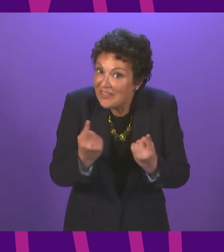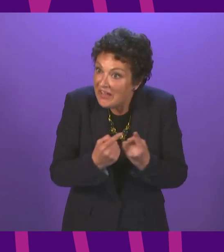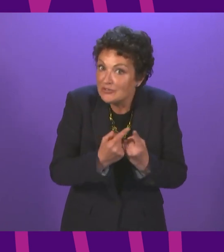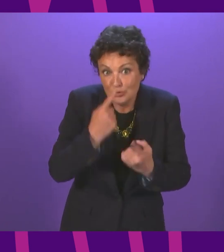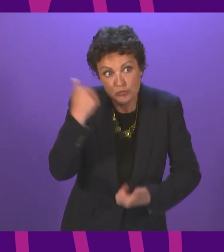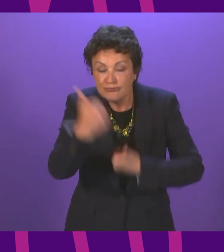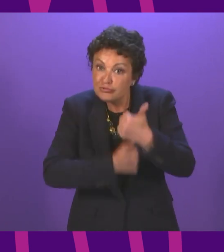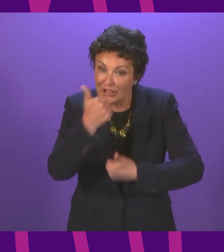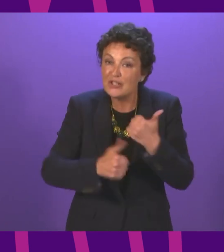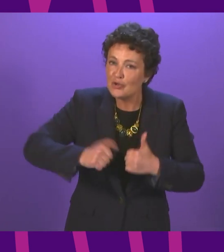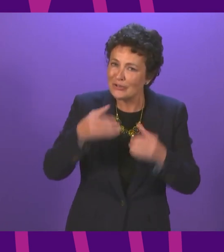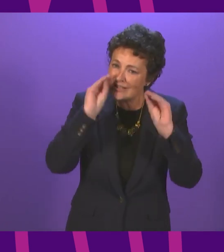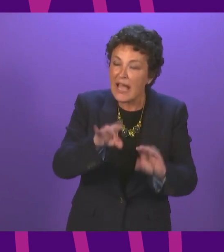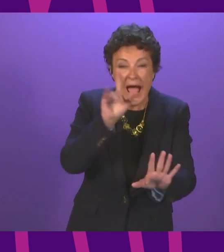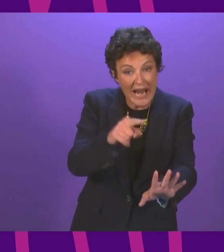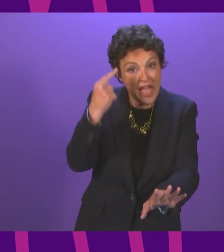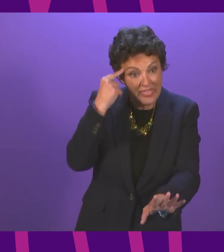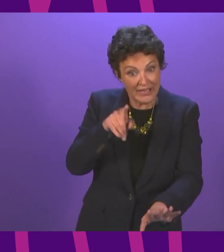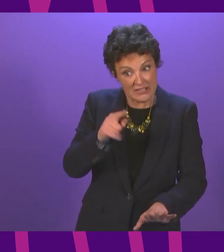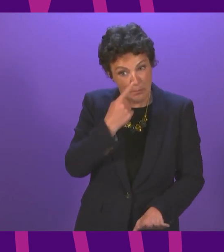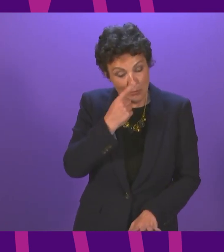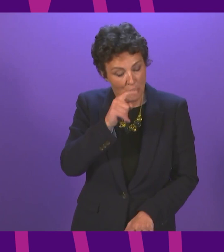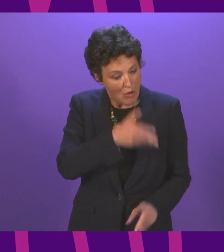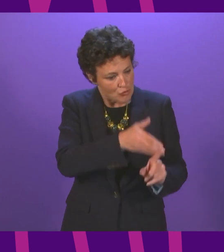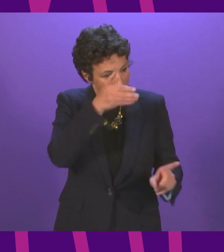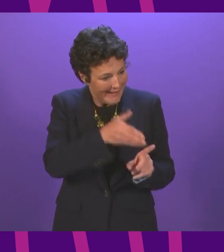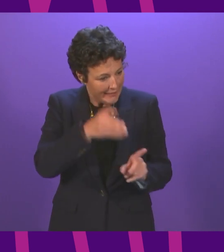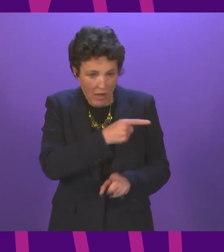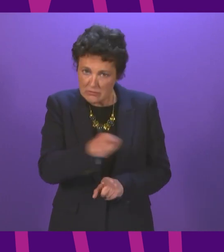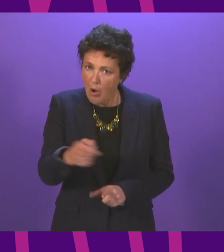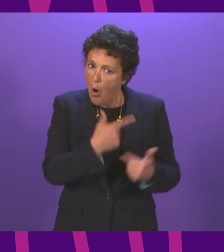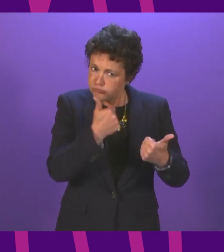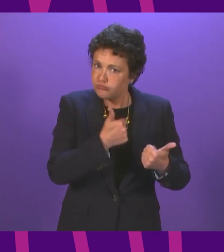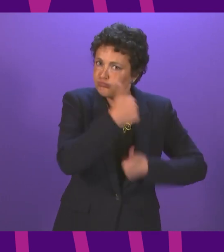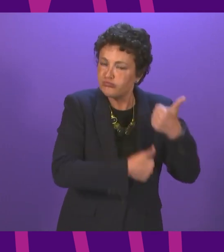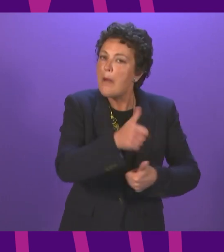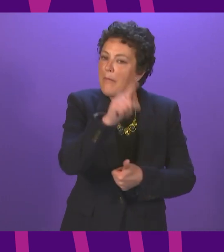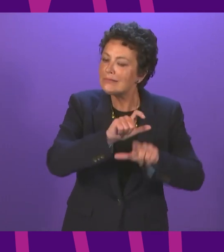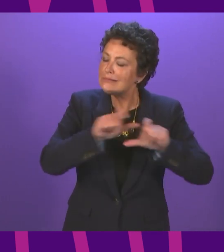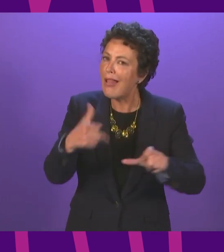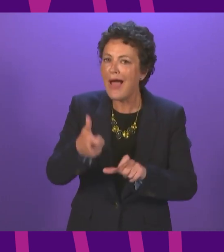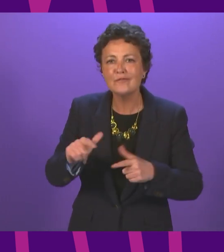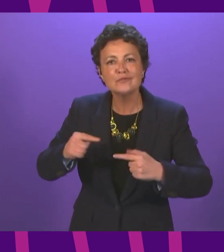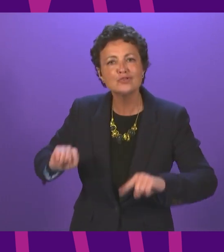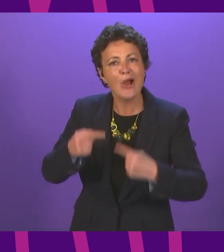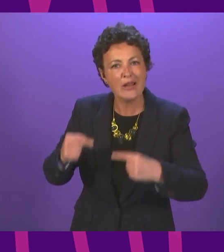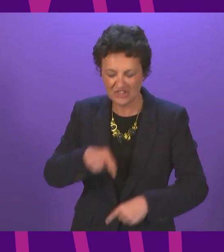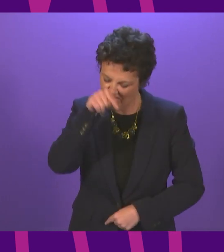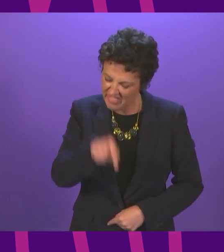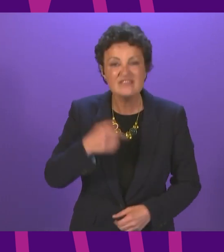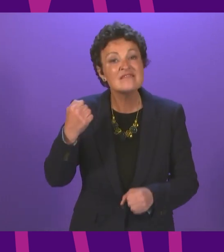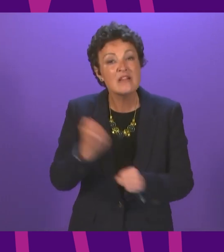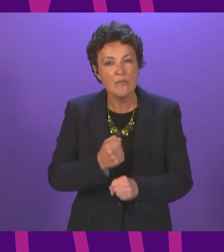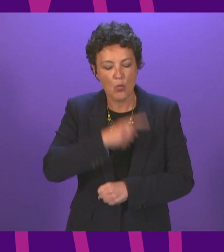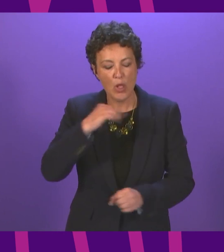possible to recognise that while also saying that there are real challenges to address and to overcome. And this government is going